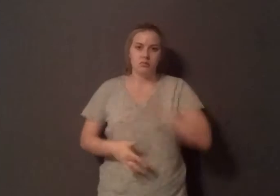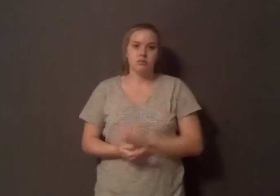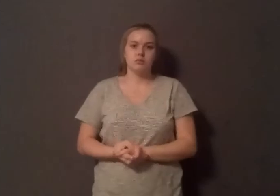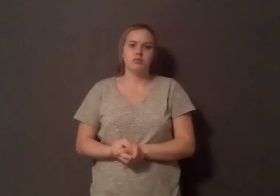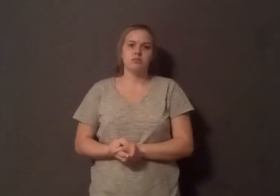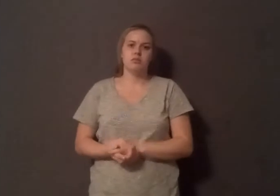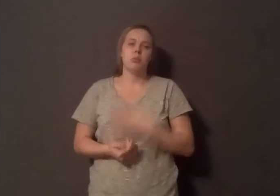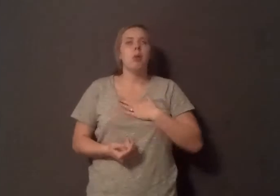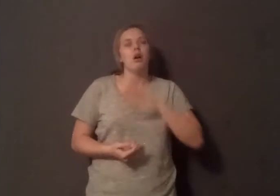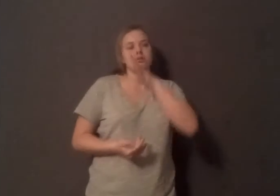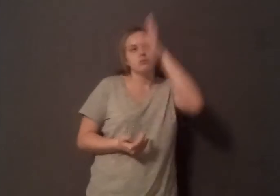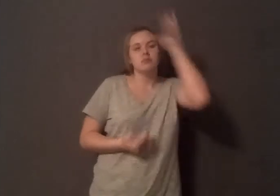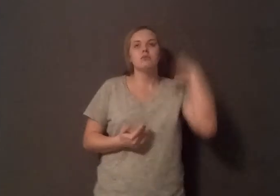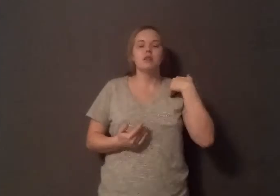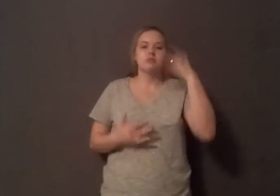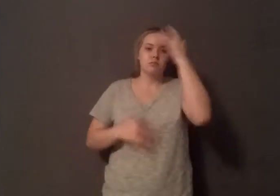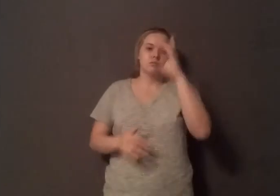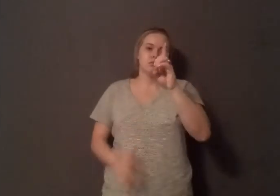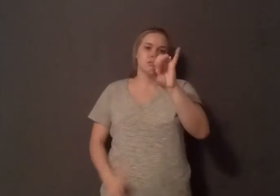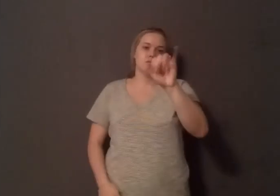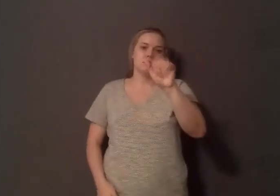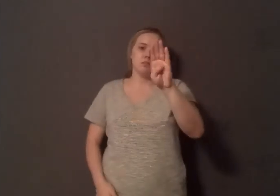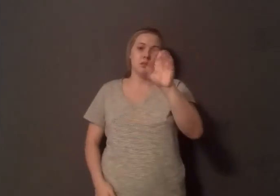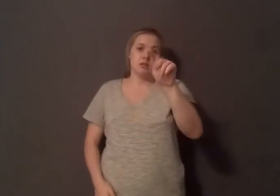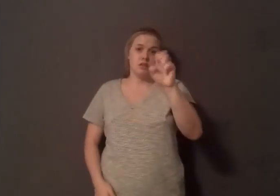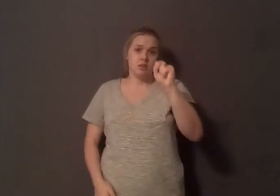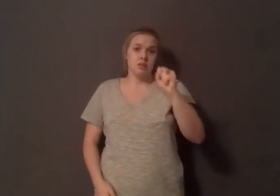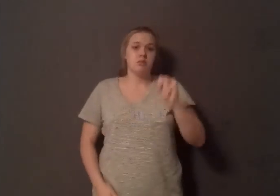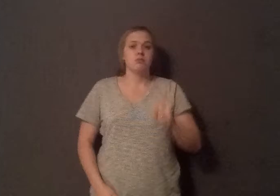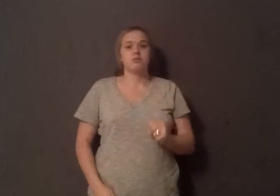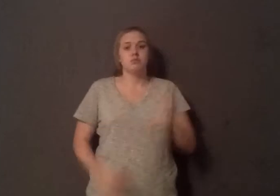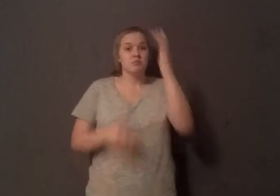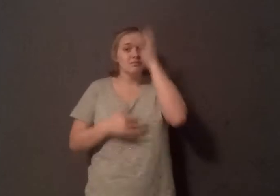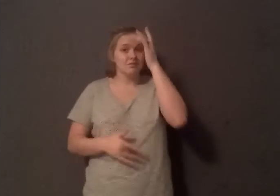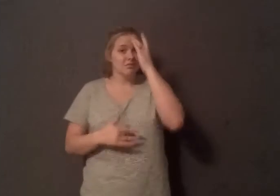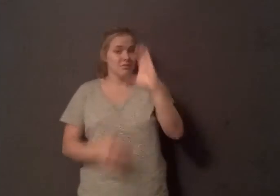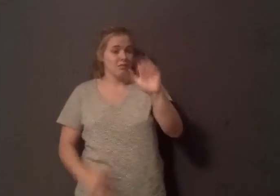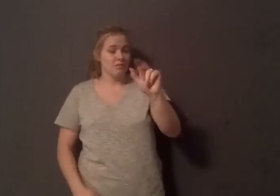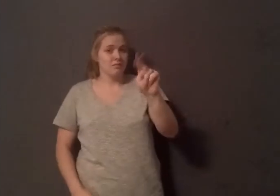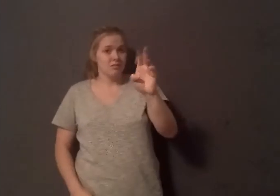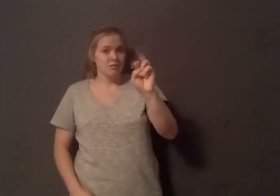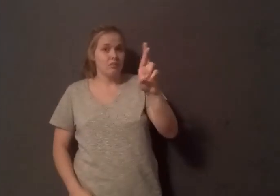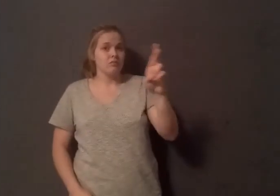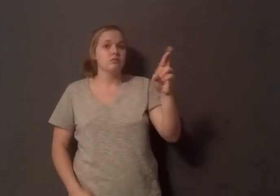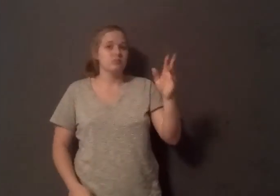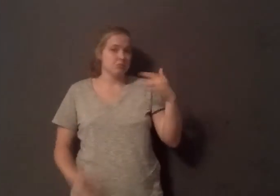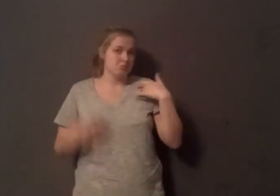oh, my parents had it. was going to get it. And certainly cancer, they don't think that way. People have bad lifestyles that they've inherited environmentally. They've been